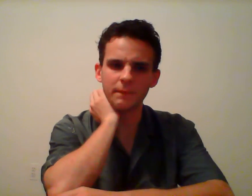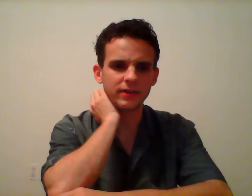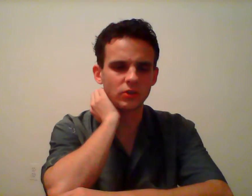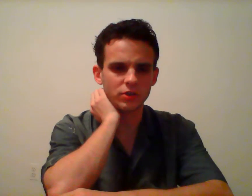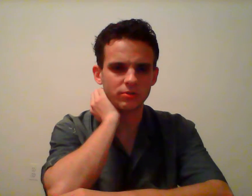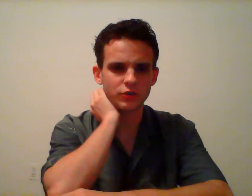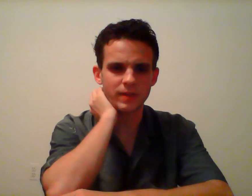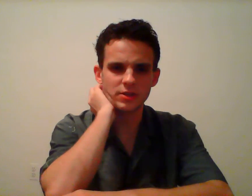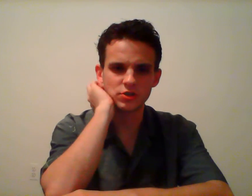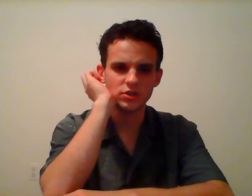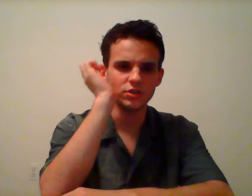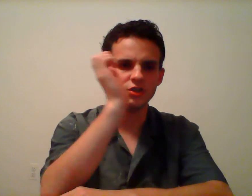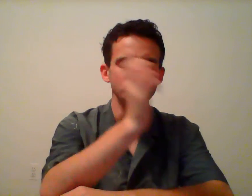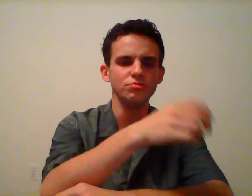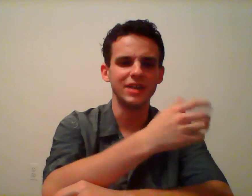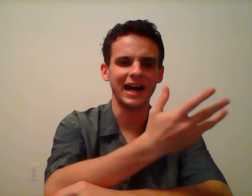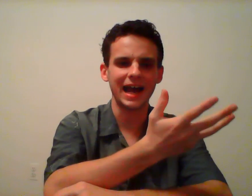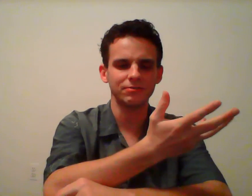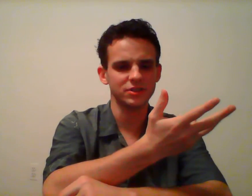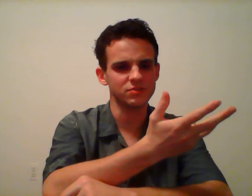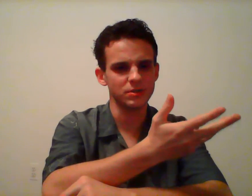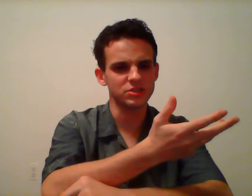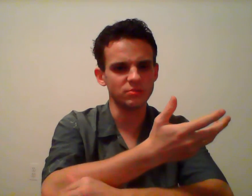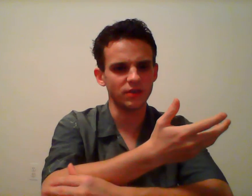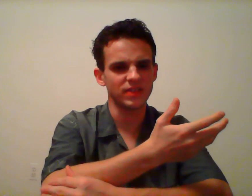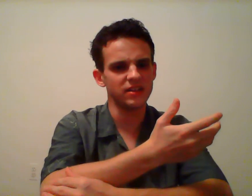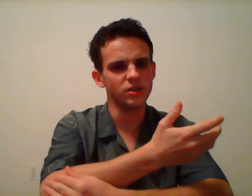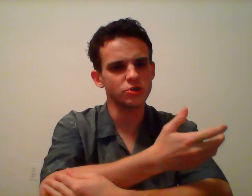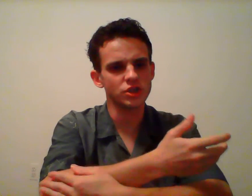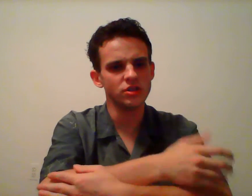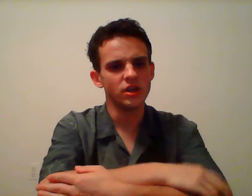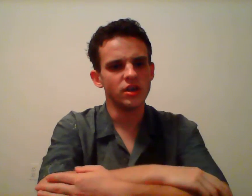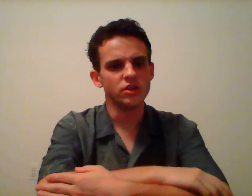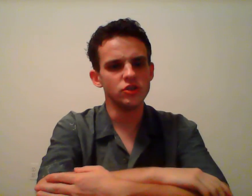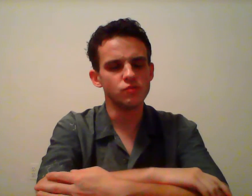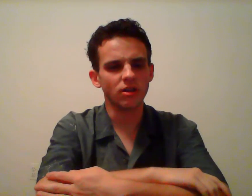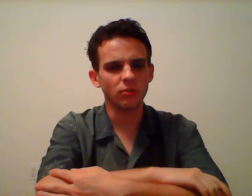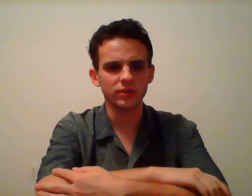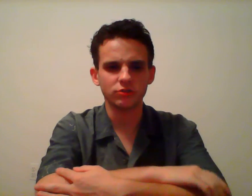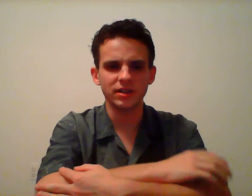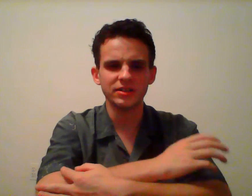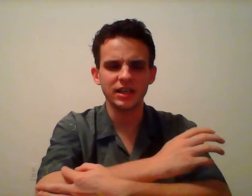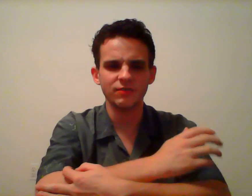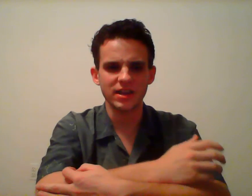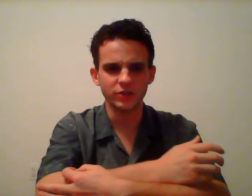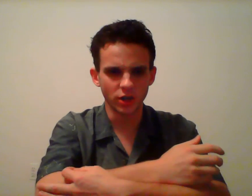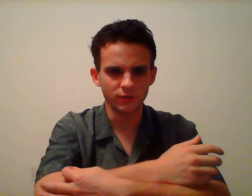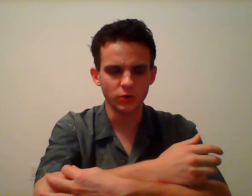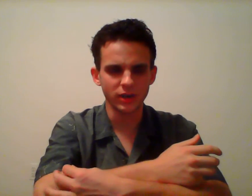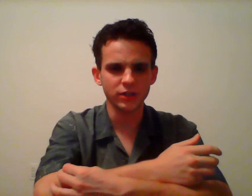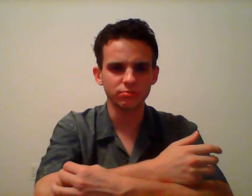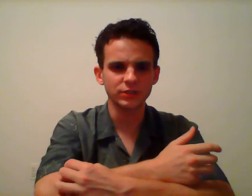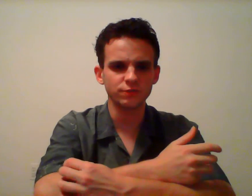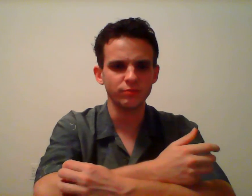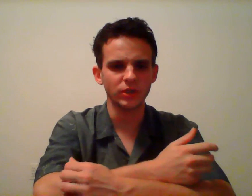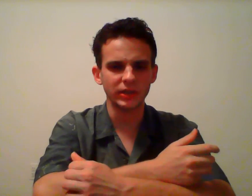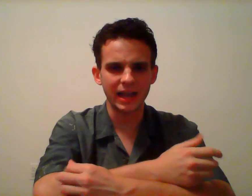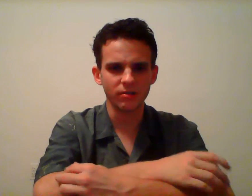topic to literal speech, you do not have to disabuse them of that notion. You probably want to try and take advantage of your increased familiarity